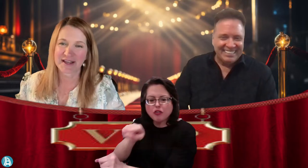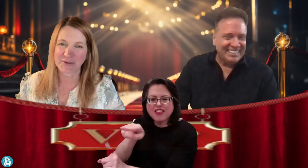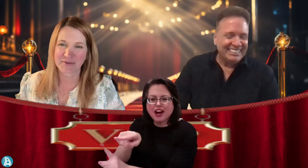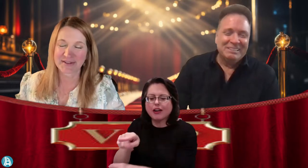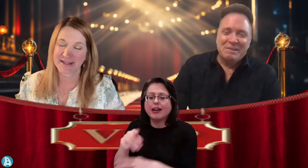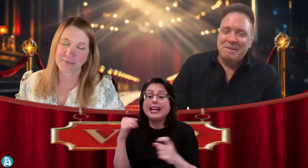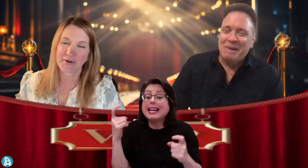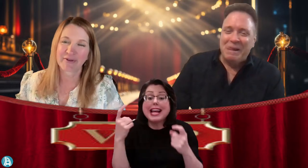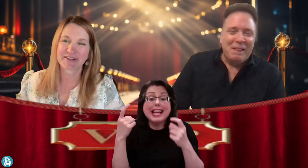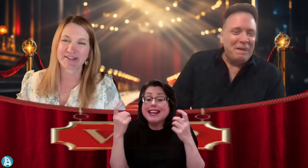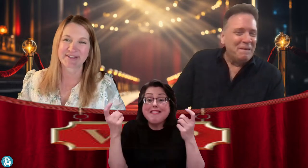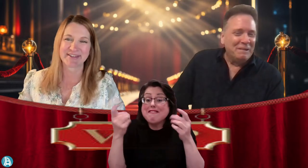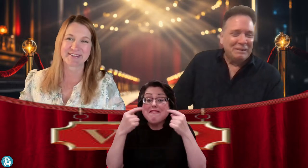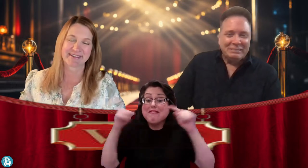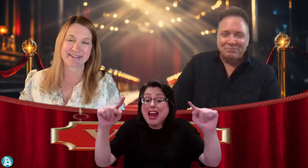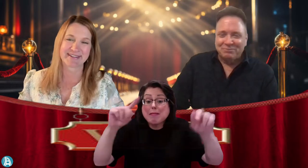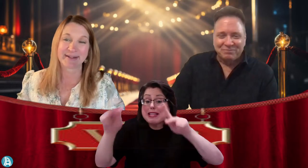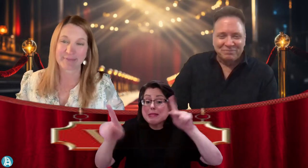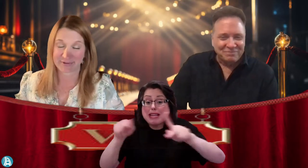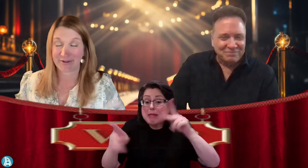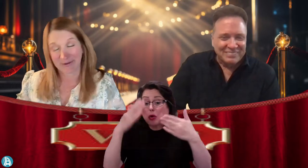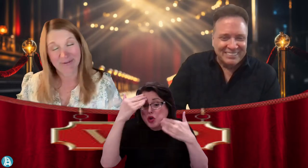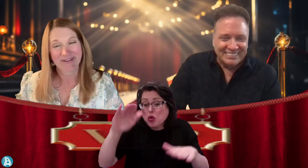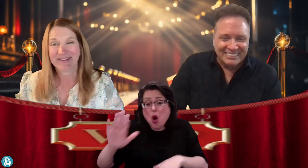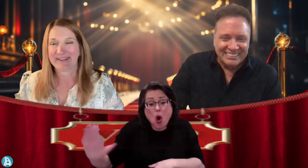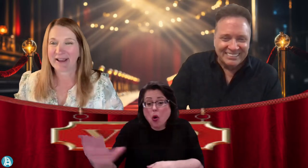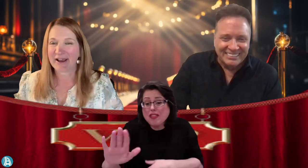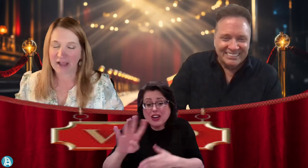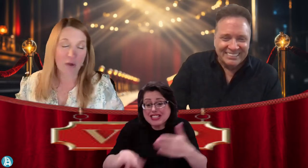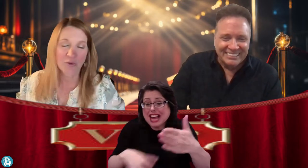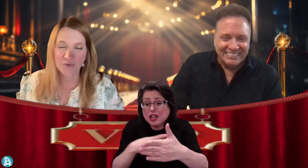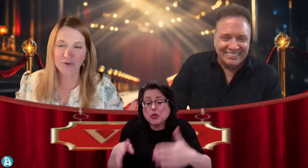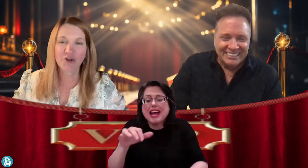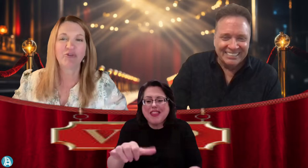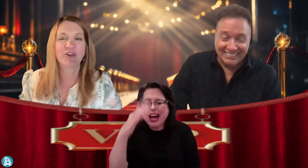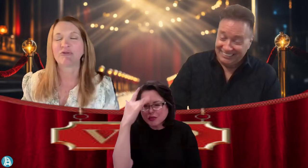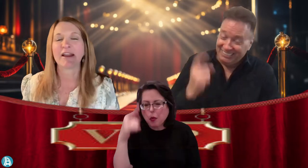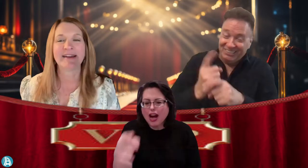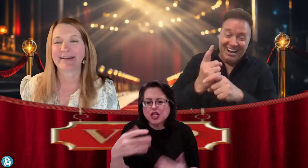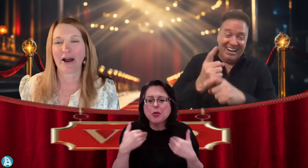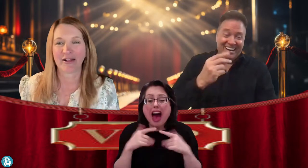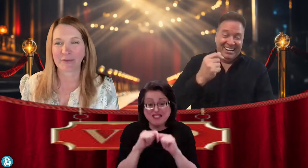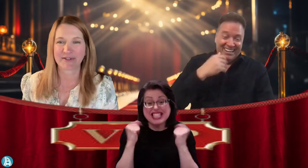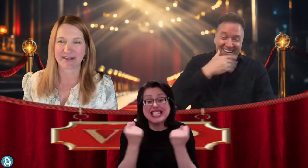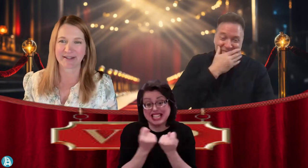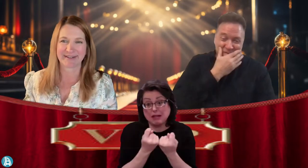schedules. That's why you have assistants and a team. So you fit right into Hollywood, Dan.